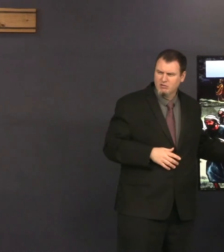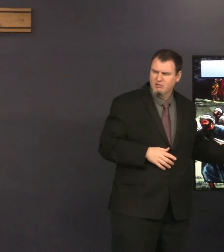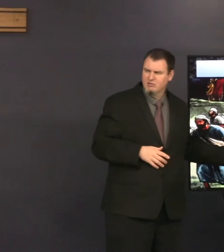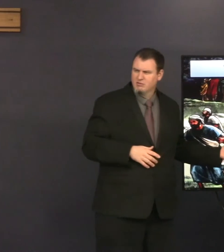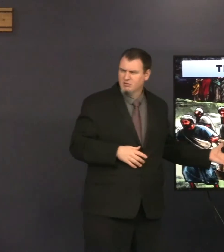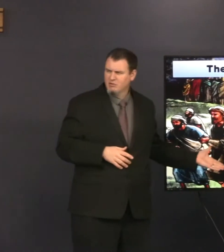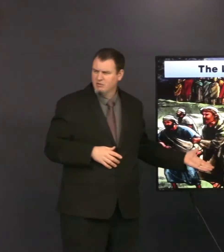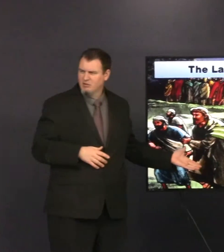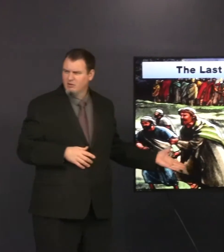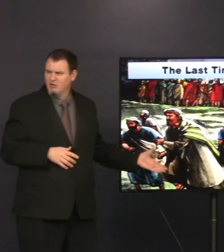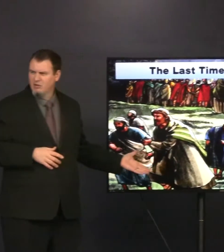What is this?